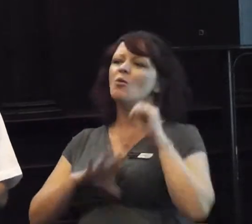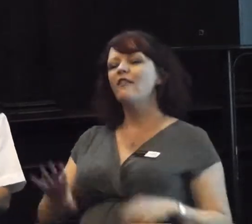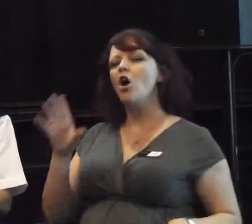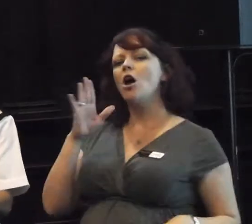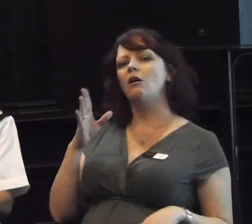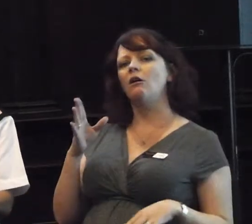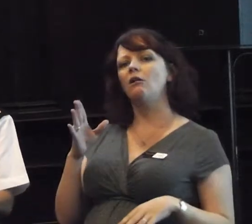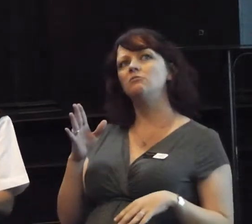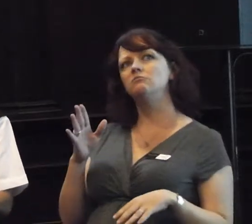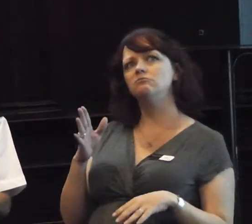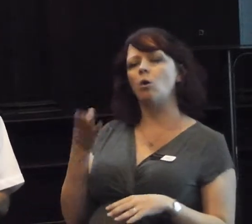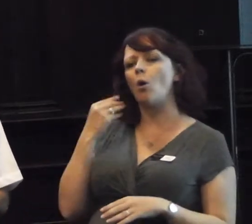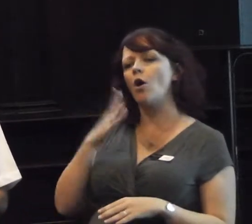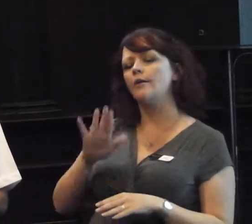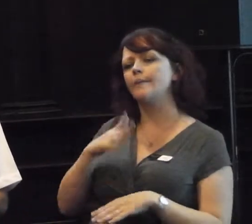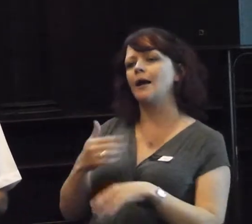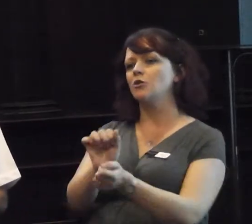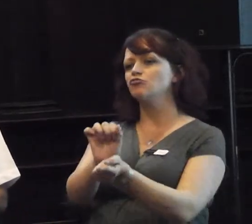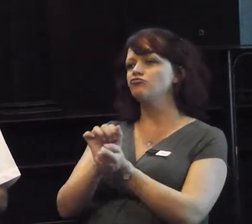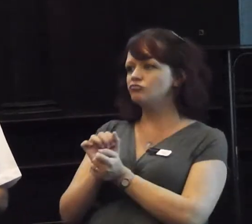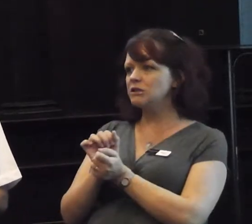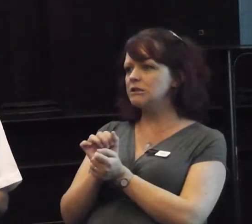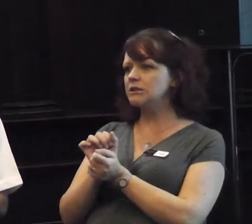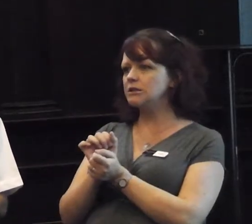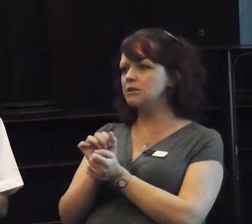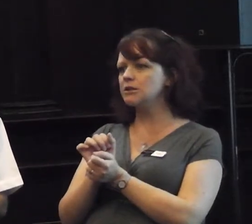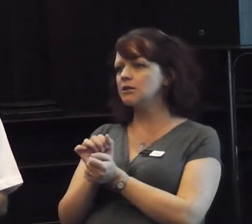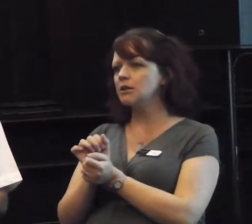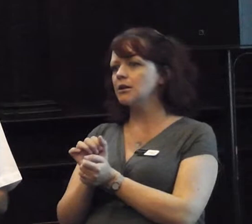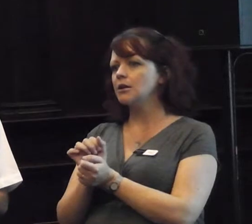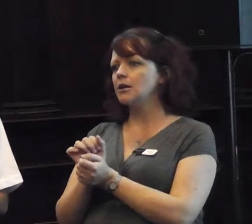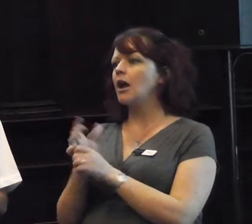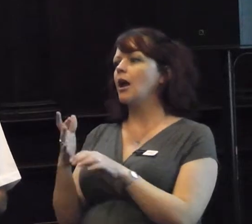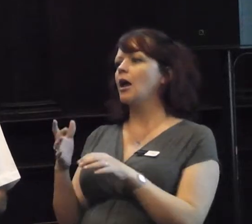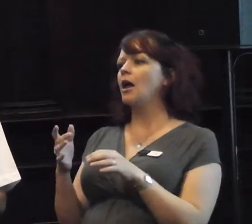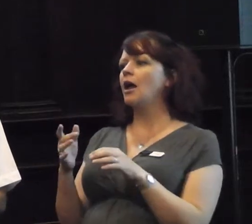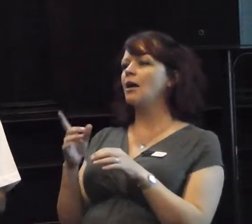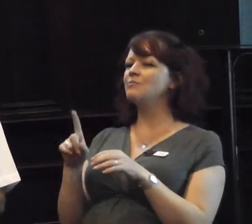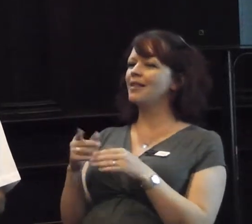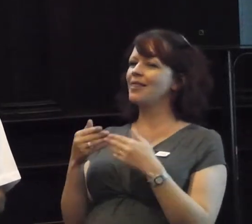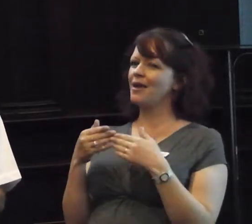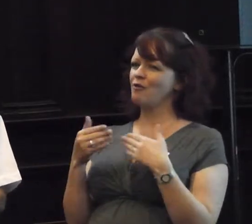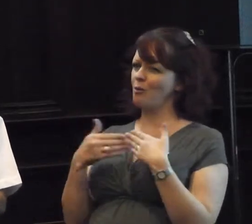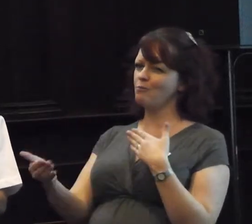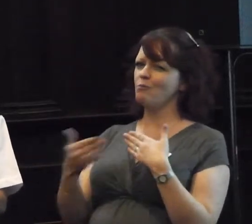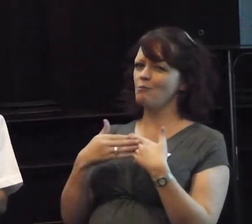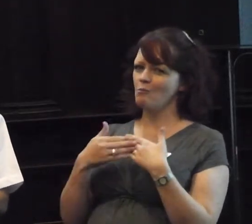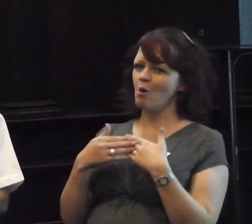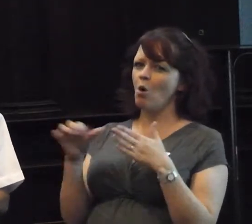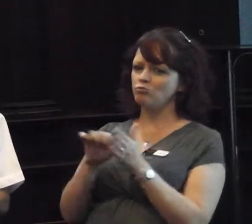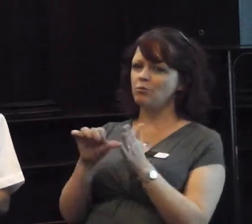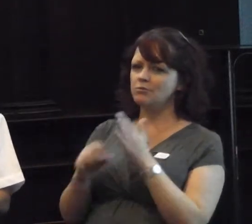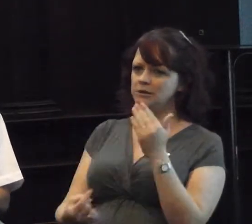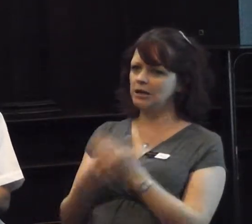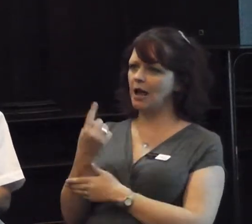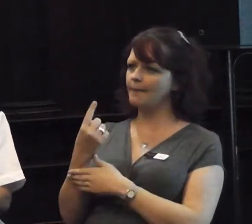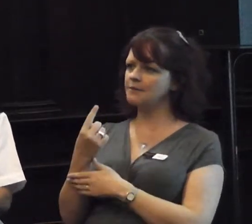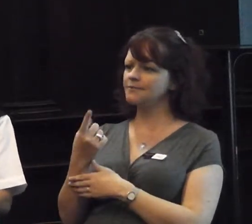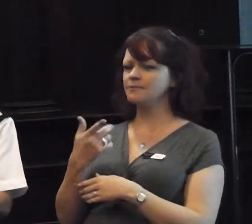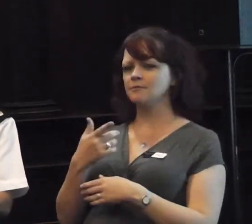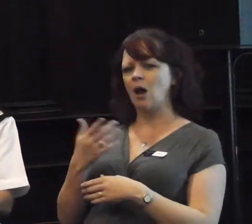convicted, but there are wider consequences. So, if I do so, want to just lead you through a scenario.